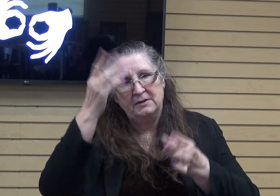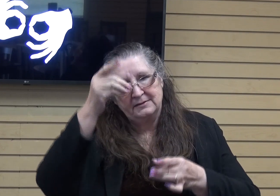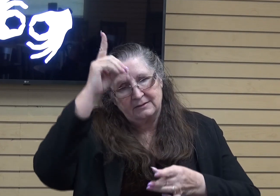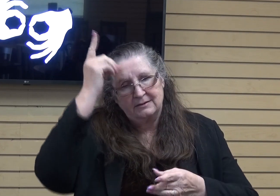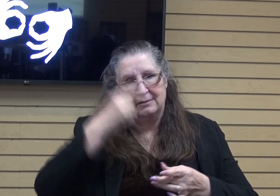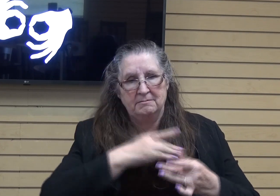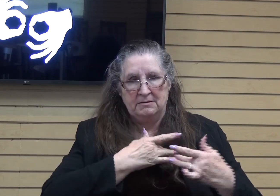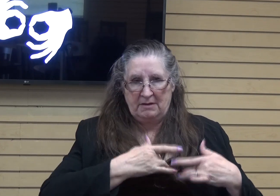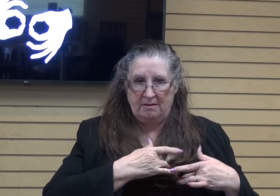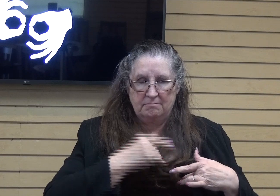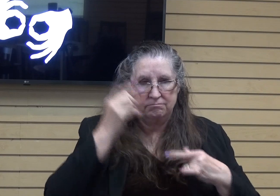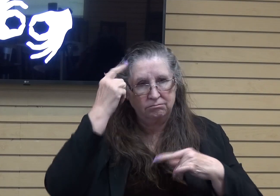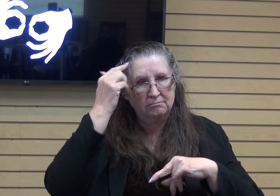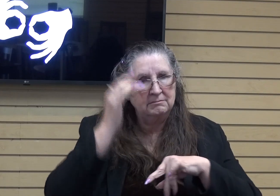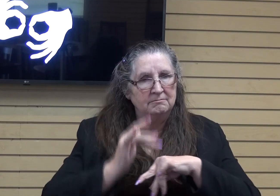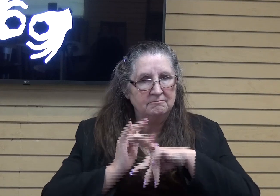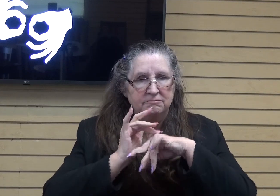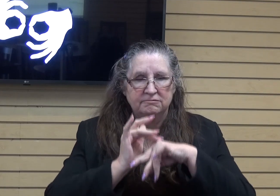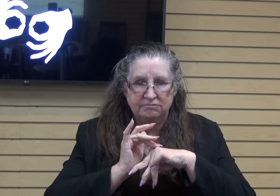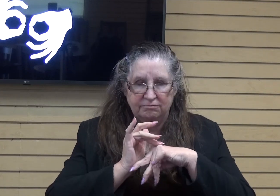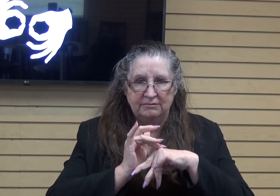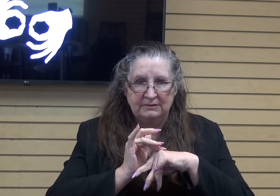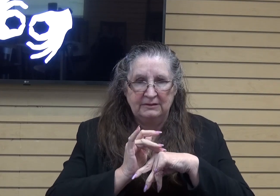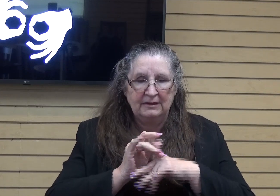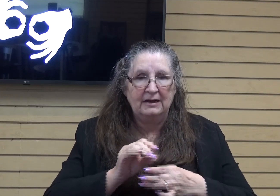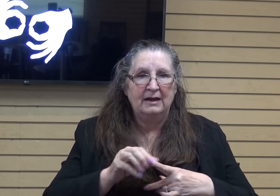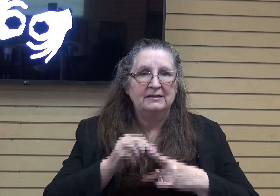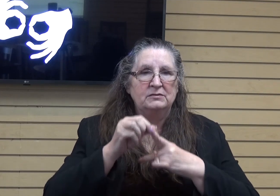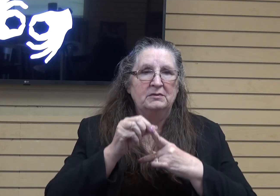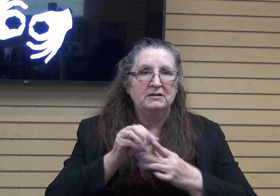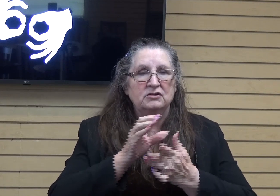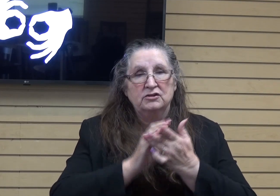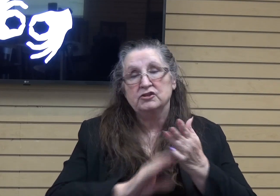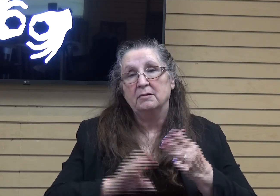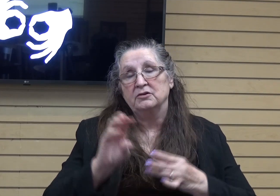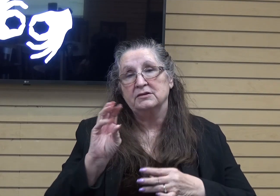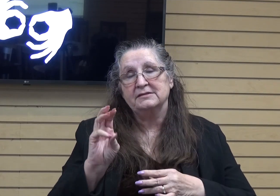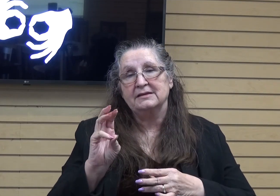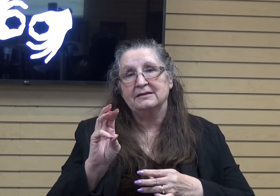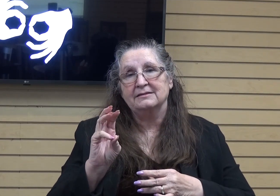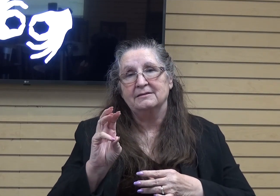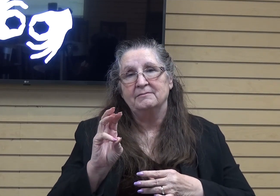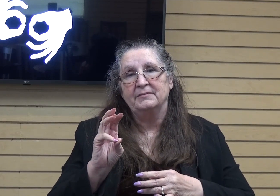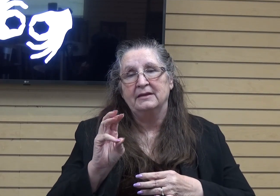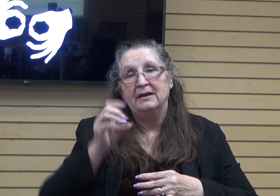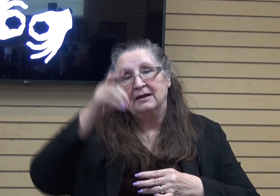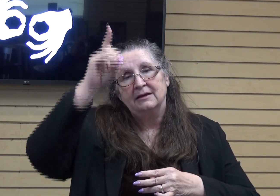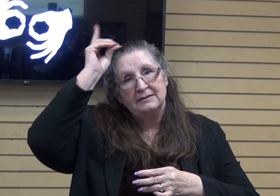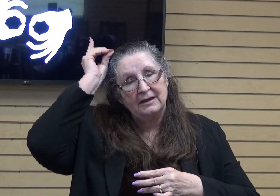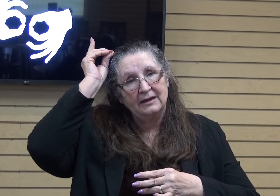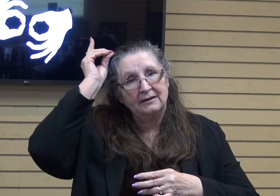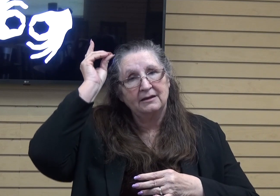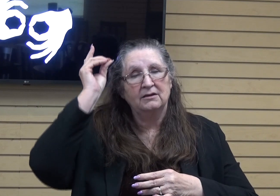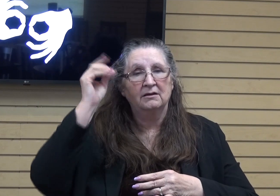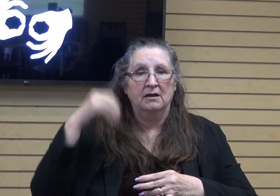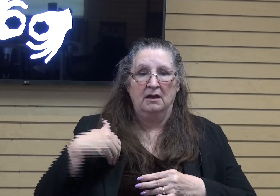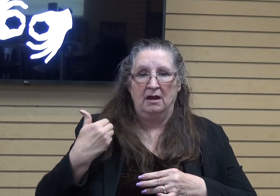mind, and especially Daniel chapter six. So Daniel, as a young man,